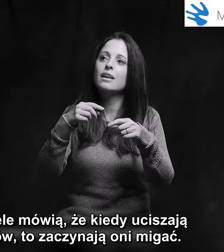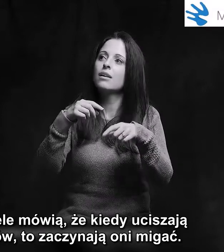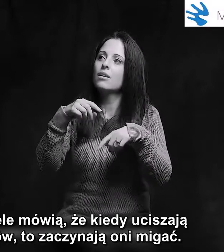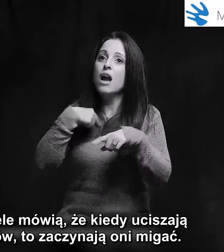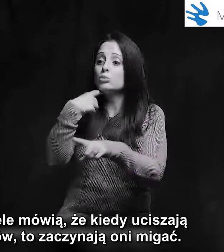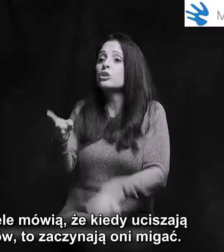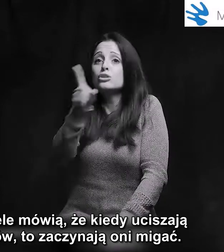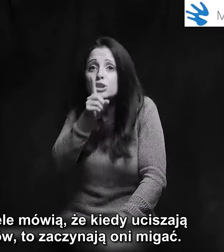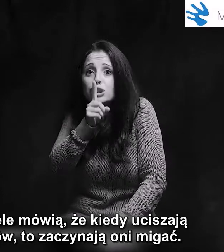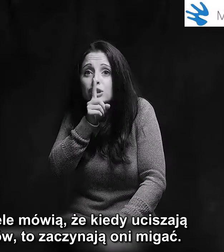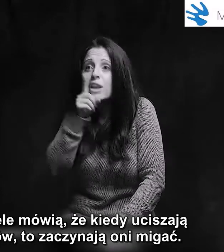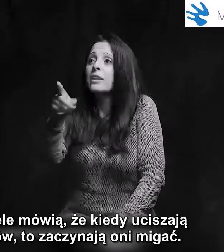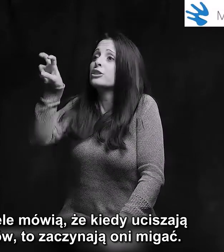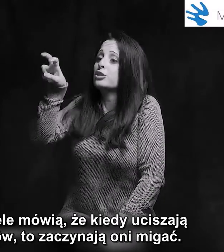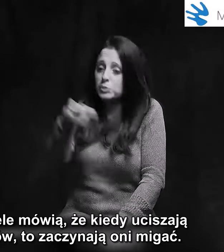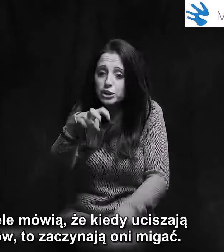I told them to be quiet, so they switched over to signing.